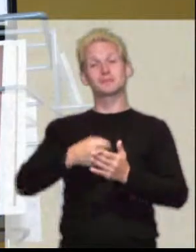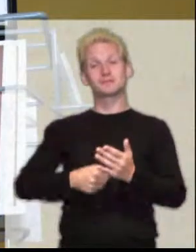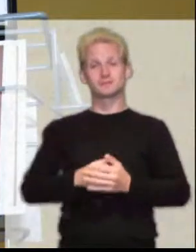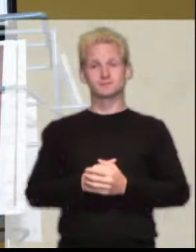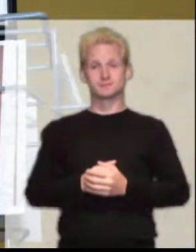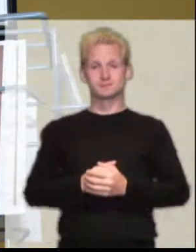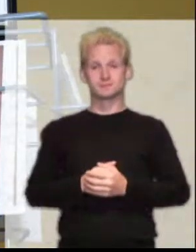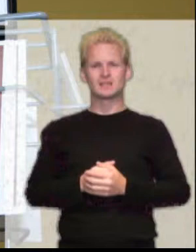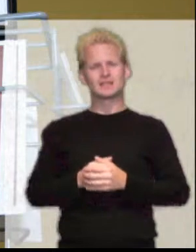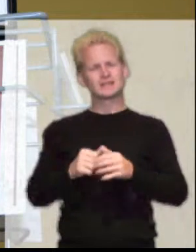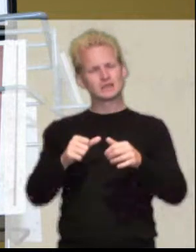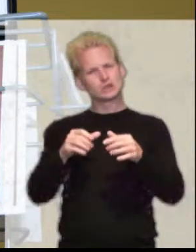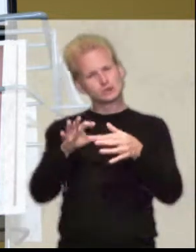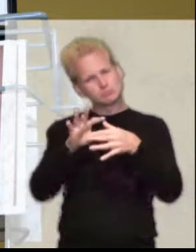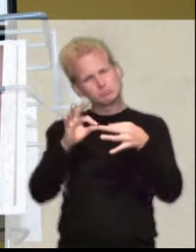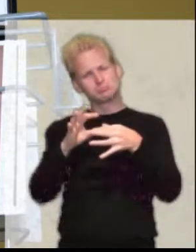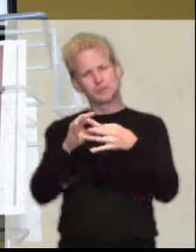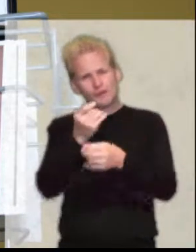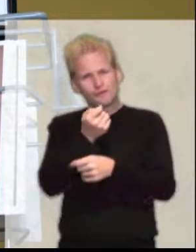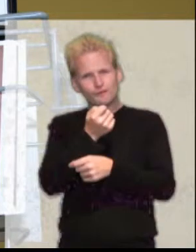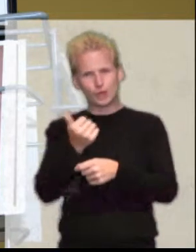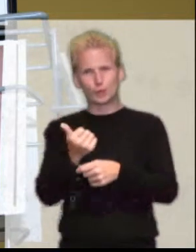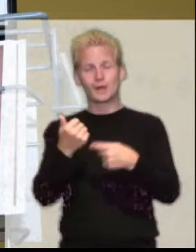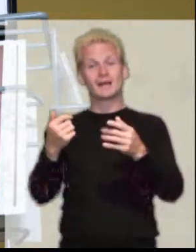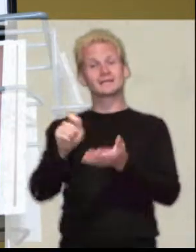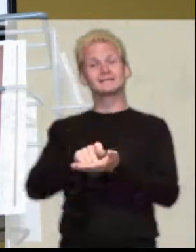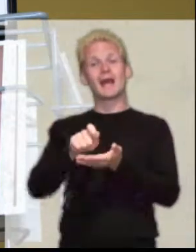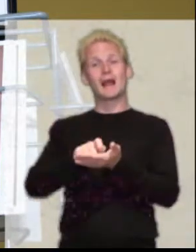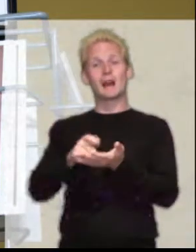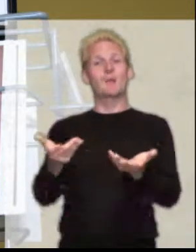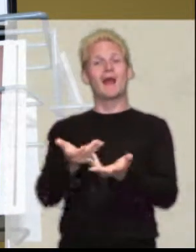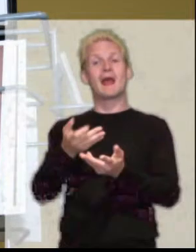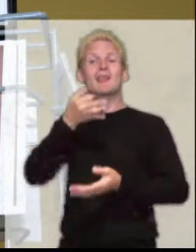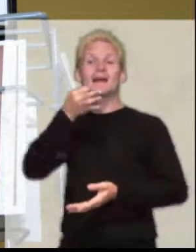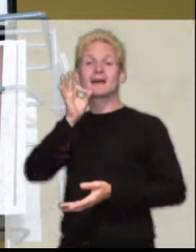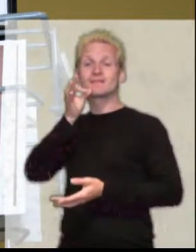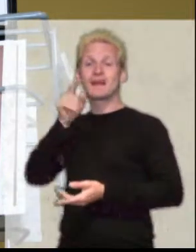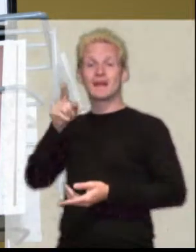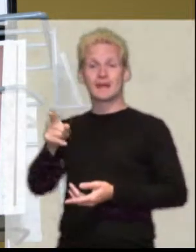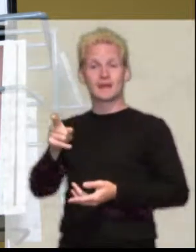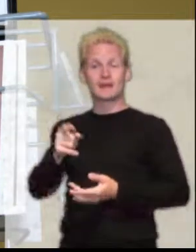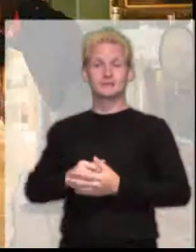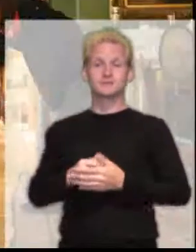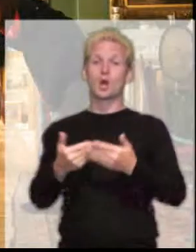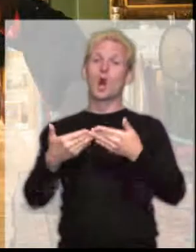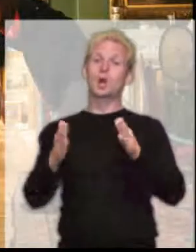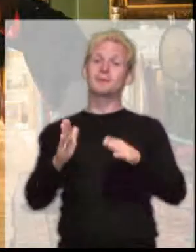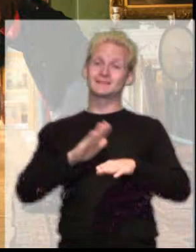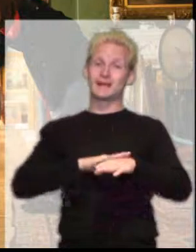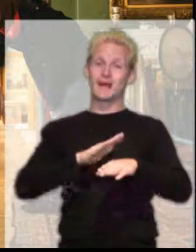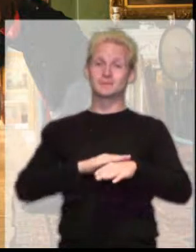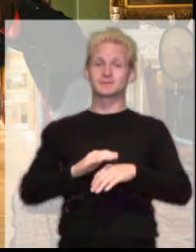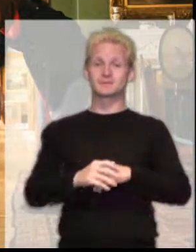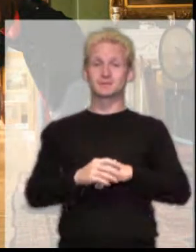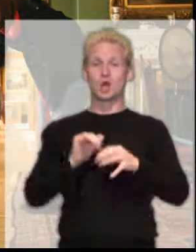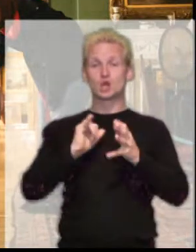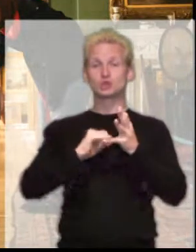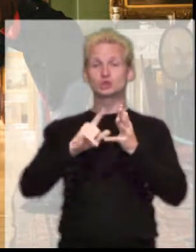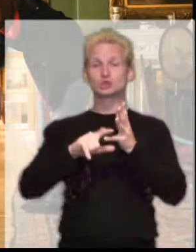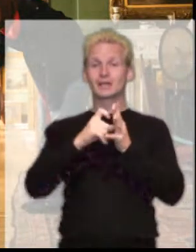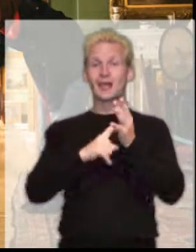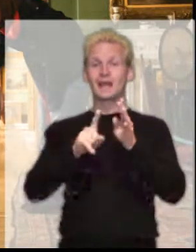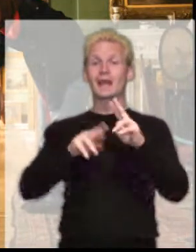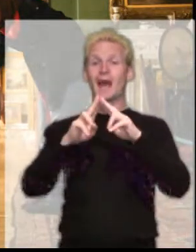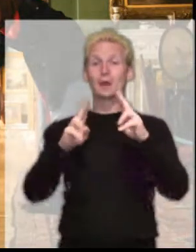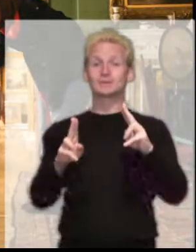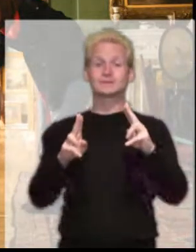There is a small selection of gifts on sale in the cafe. Opening times Sudley